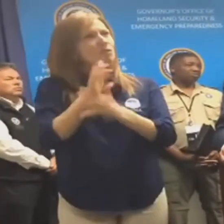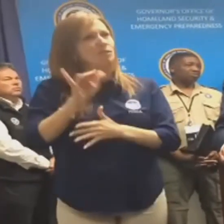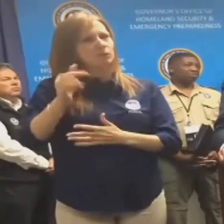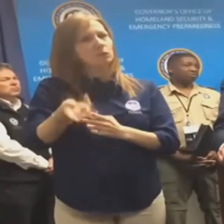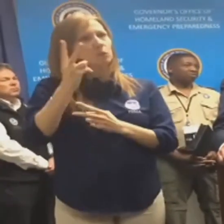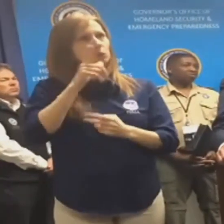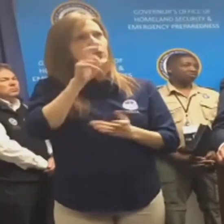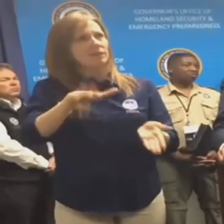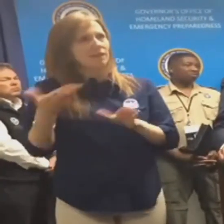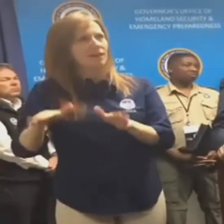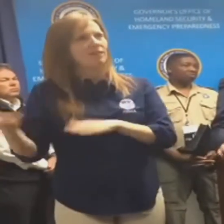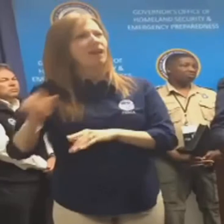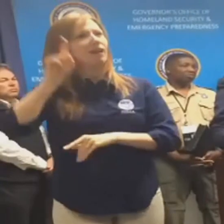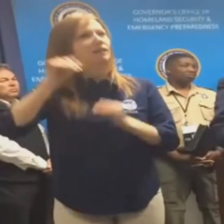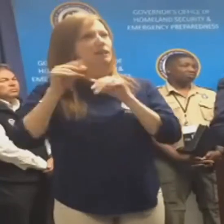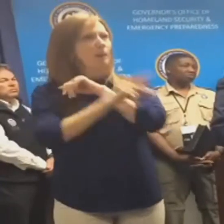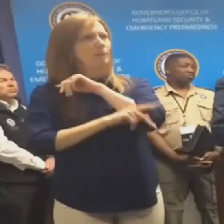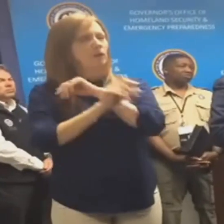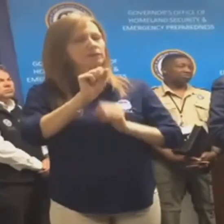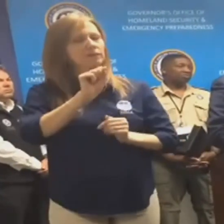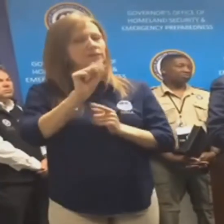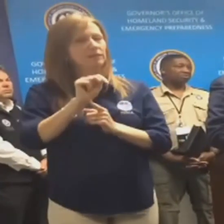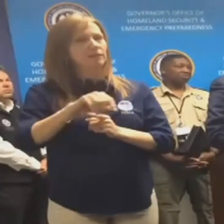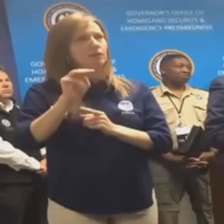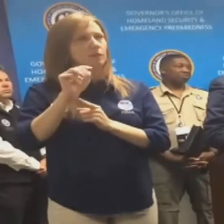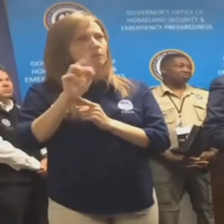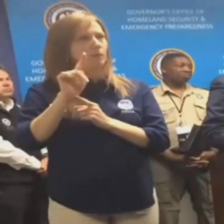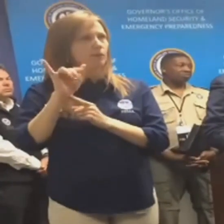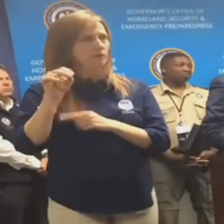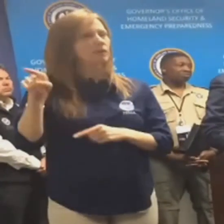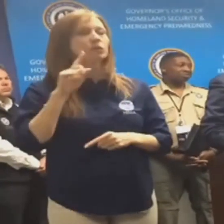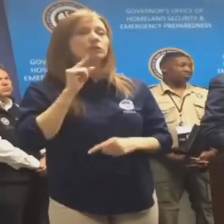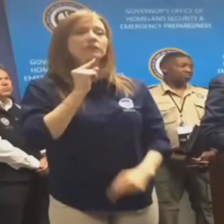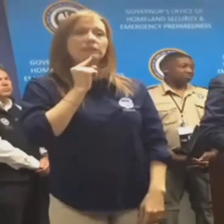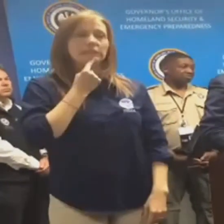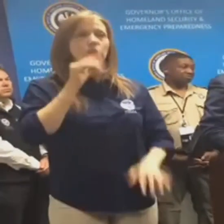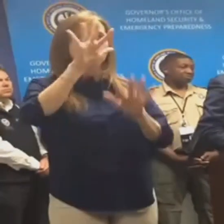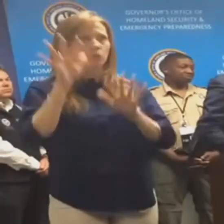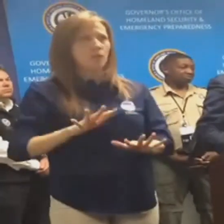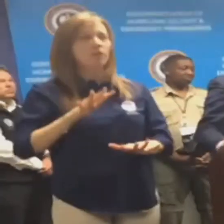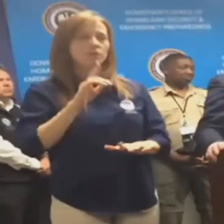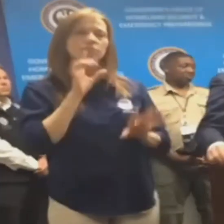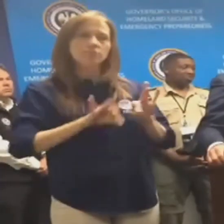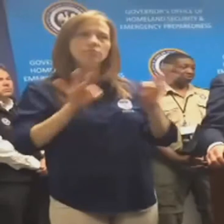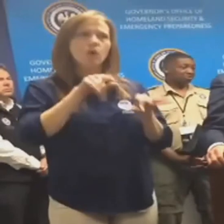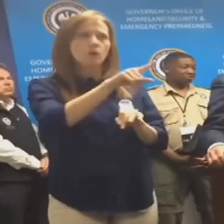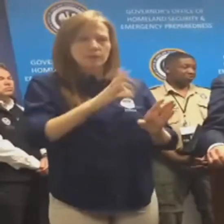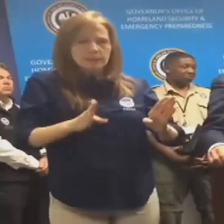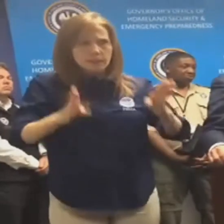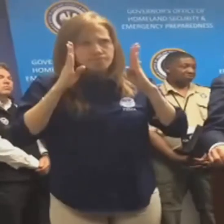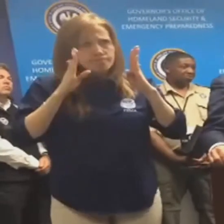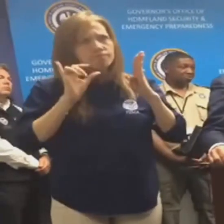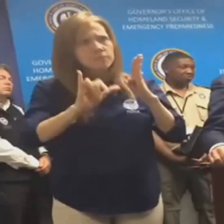know that it was straight-line forced winds today that caused two fatalities in St. Barton Parish. So this is a very